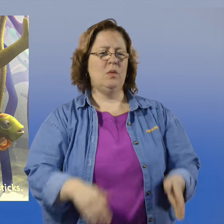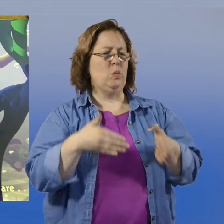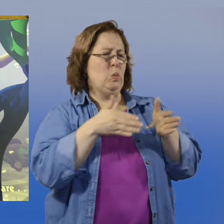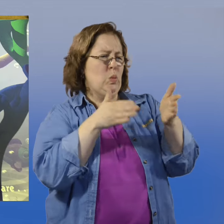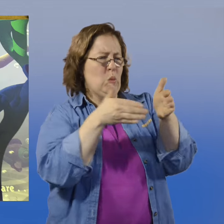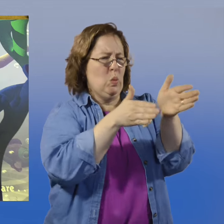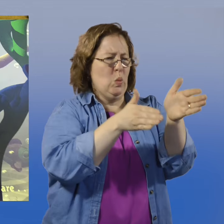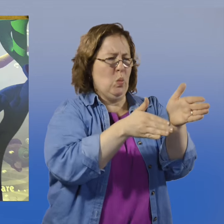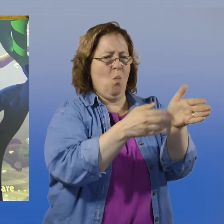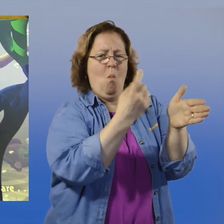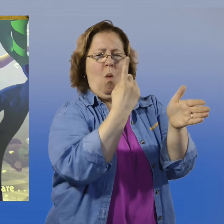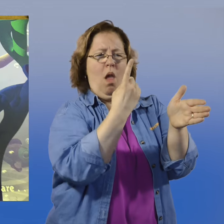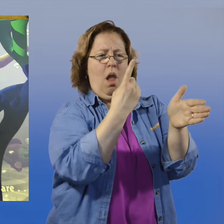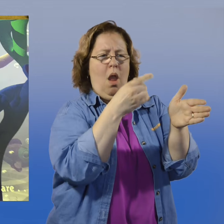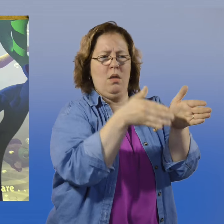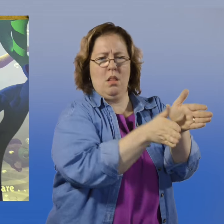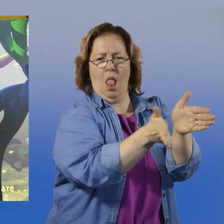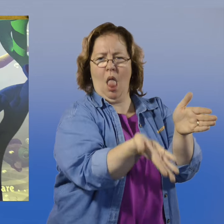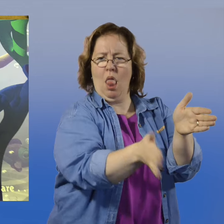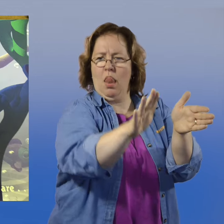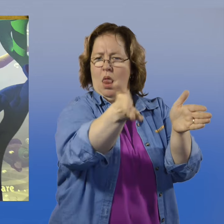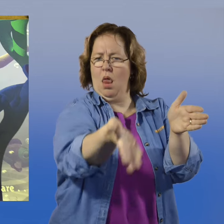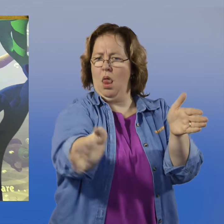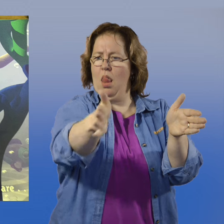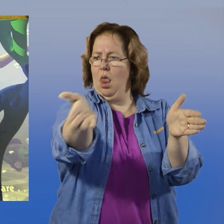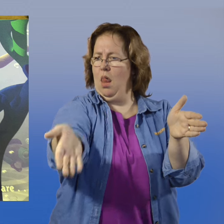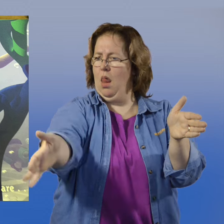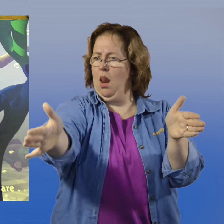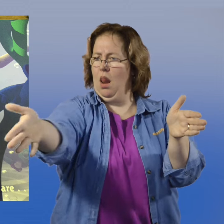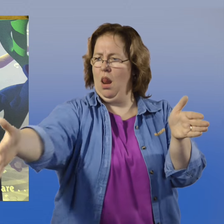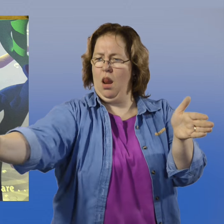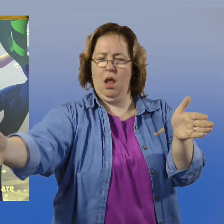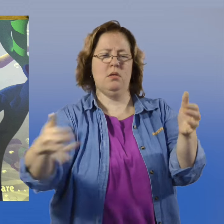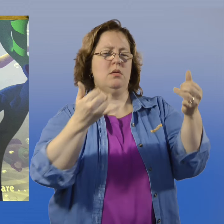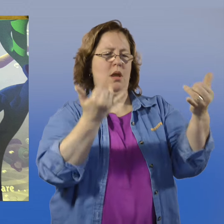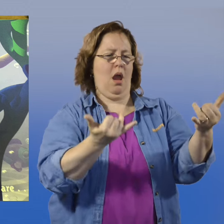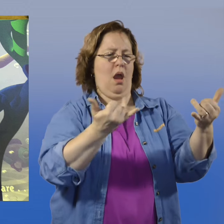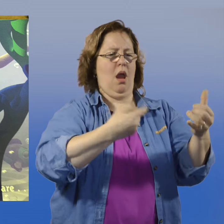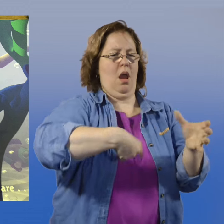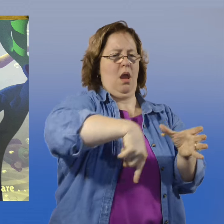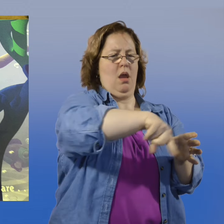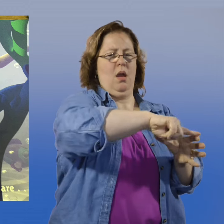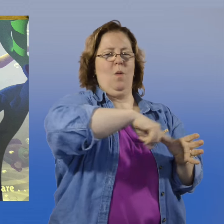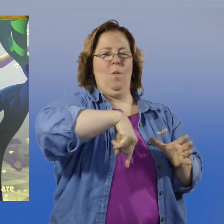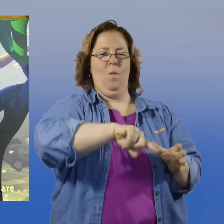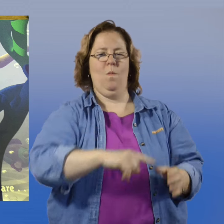One gets lost and now there are